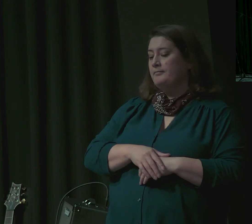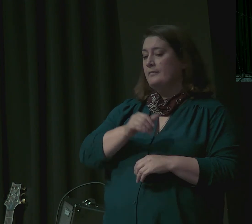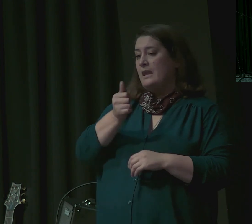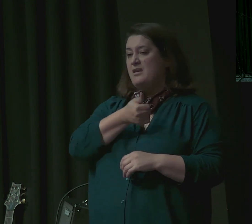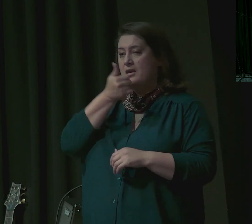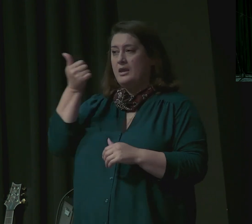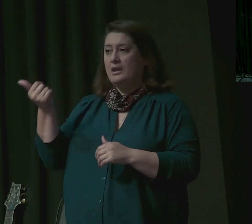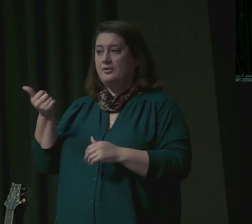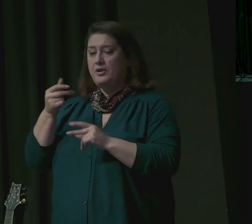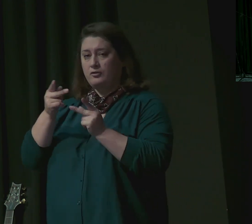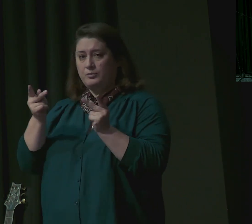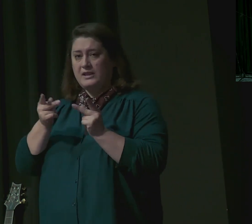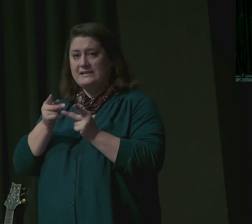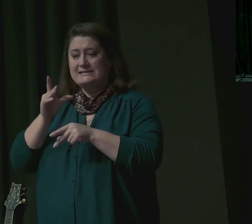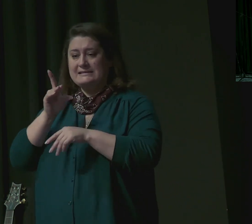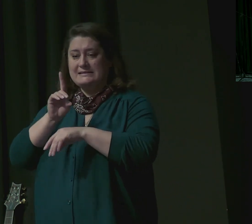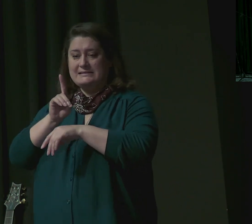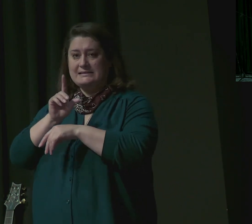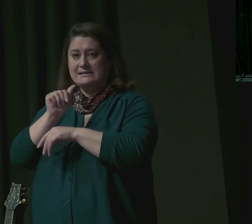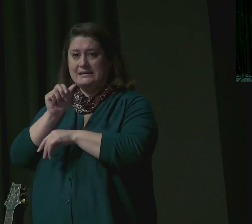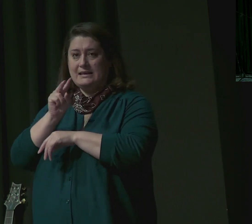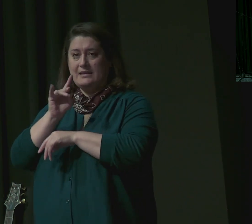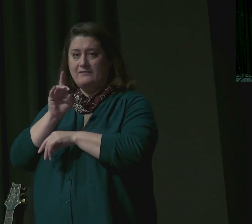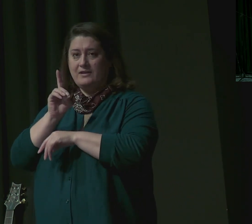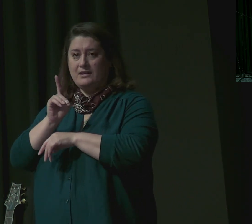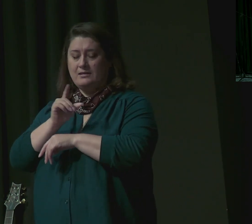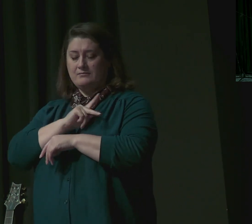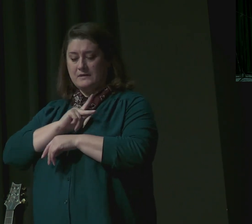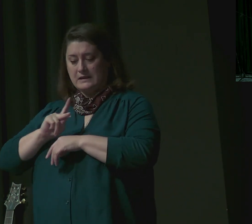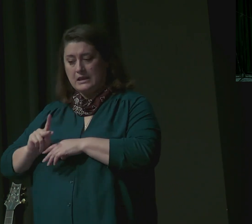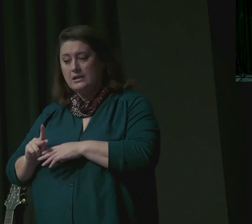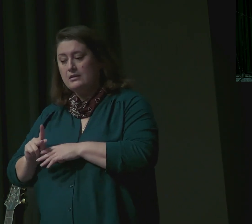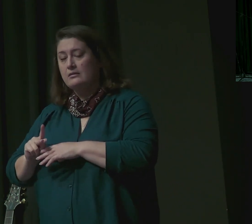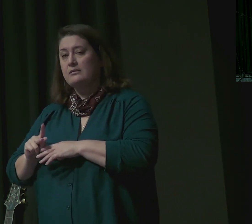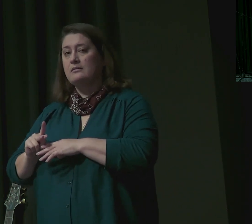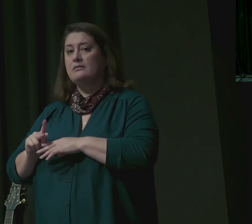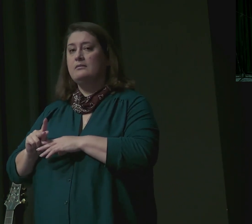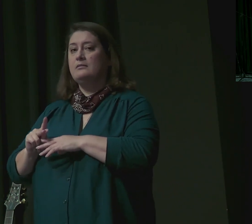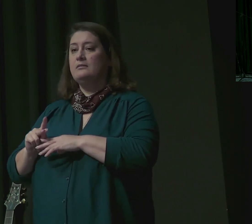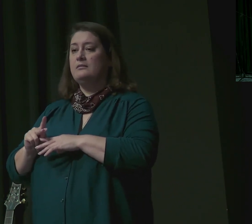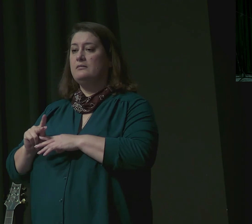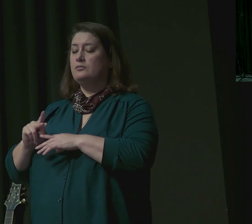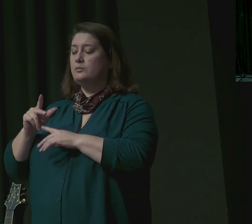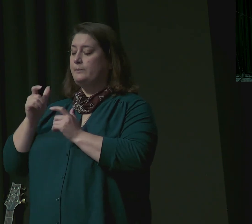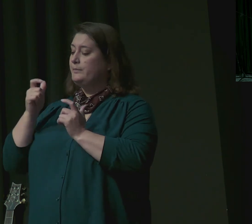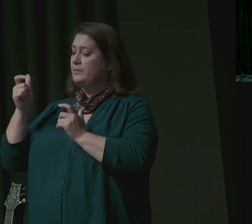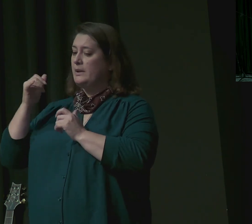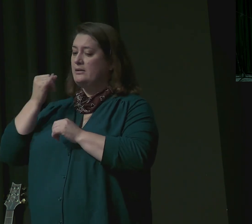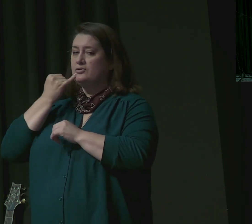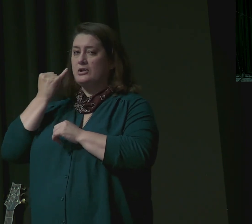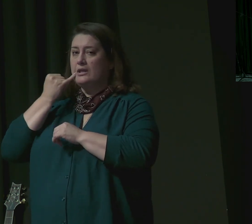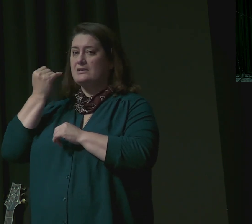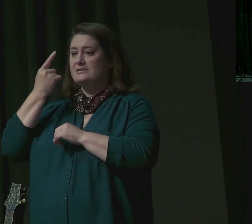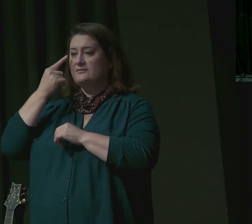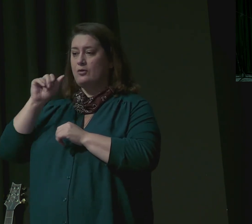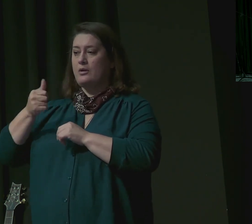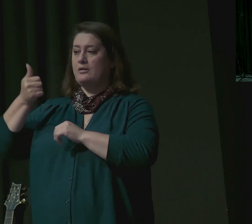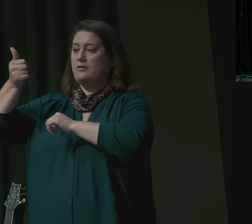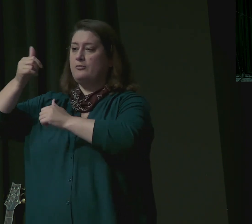Pharisees were jealous of Jesus' initial popularity. We see the dreadful